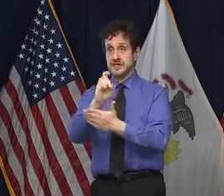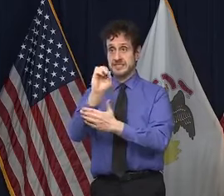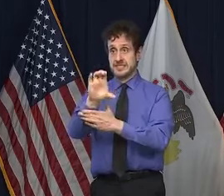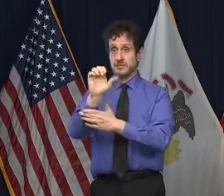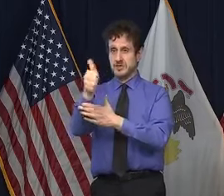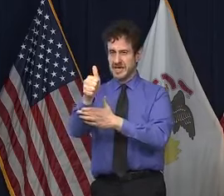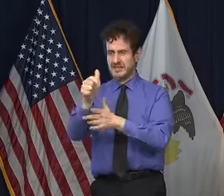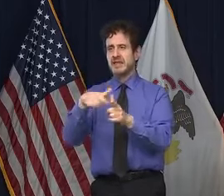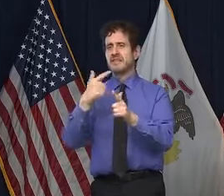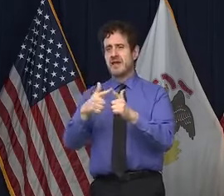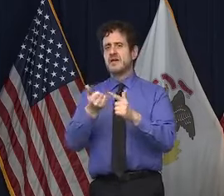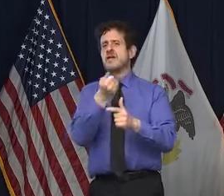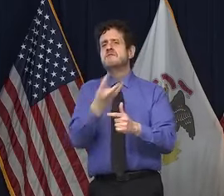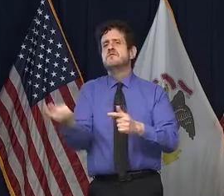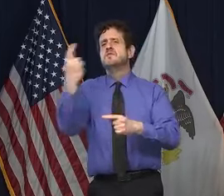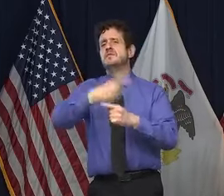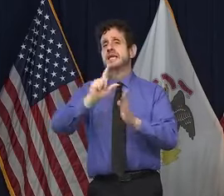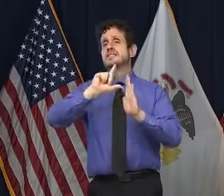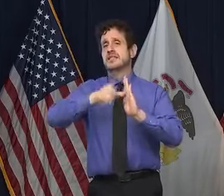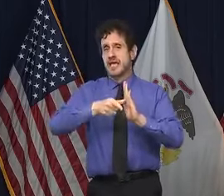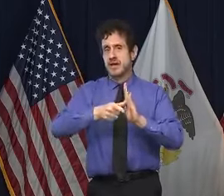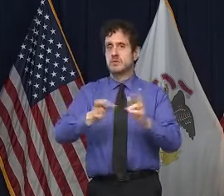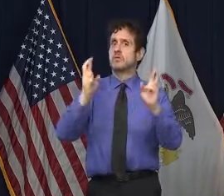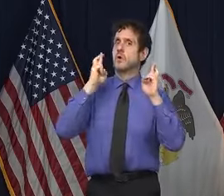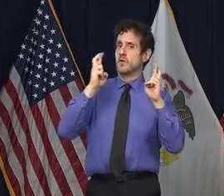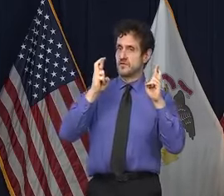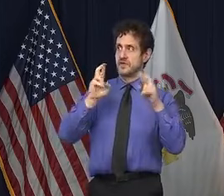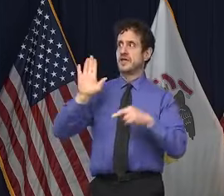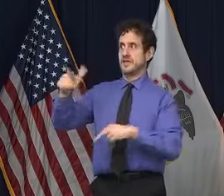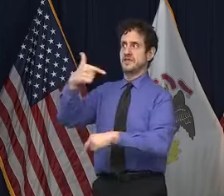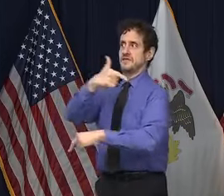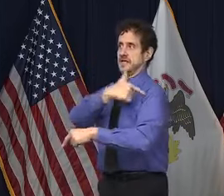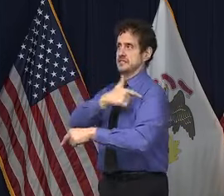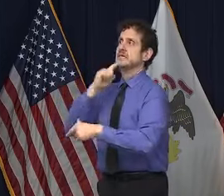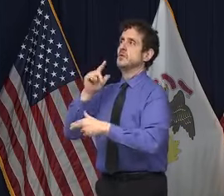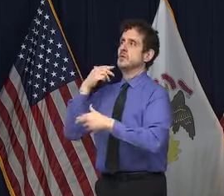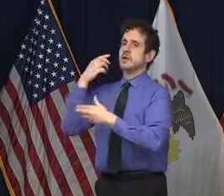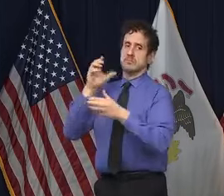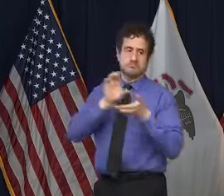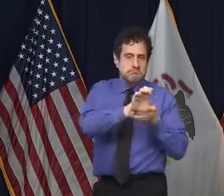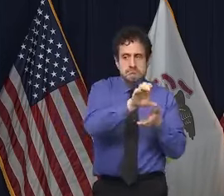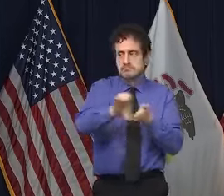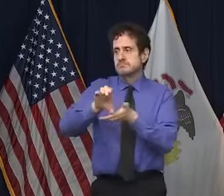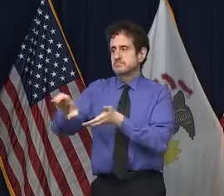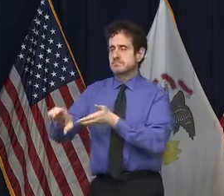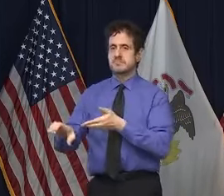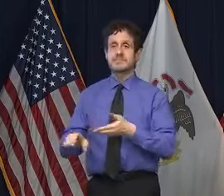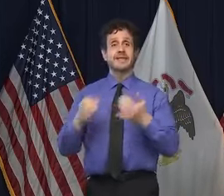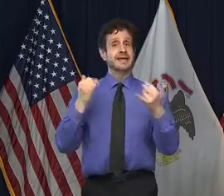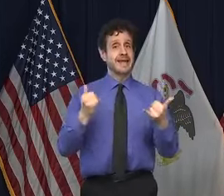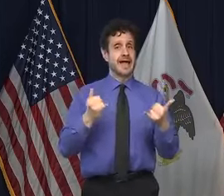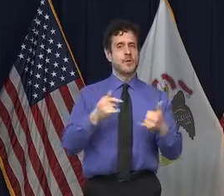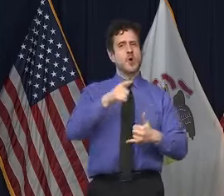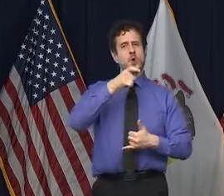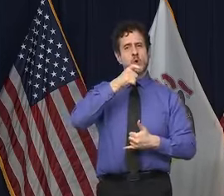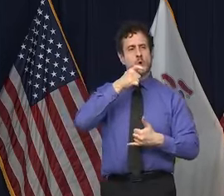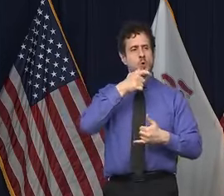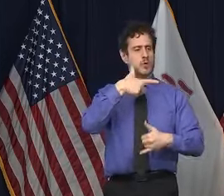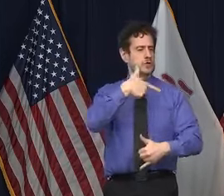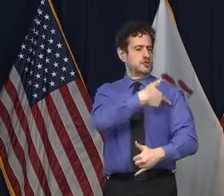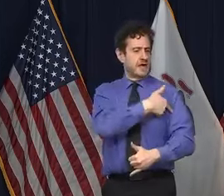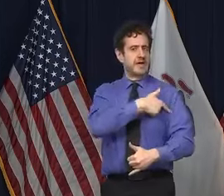in the next days after that. in terms of where teachers fall, look, you know that some of the